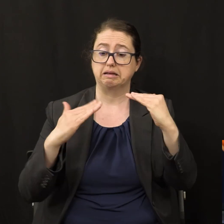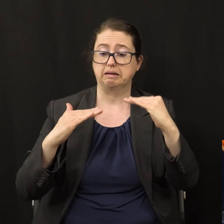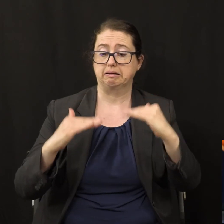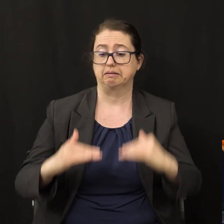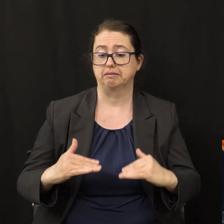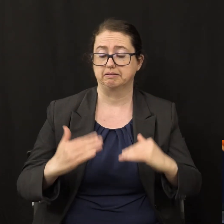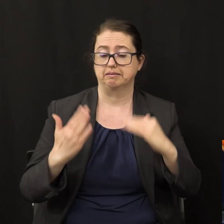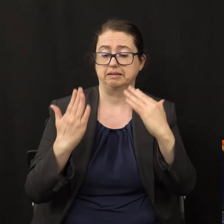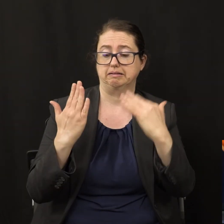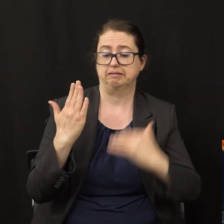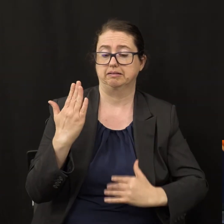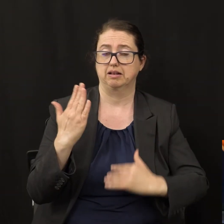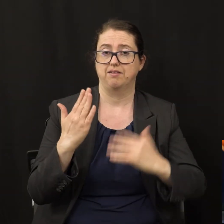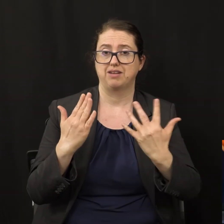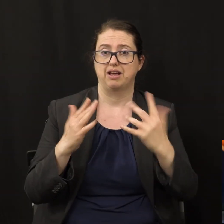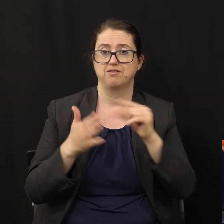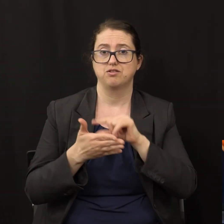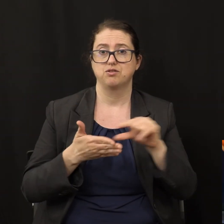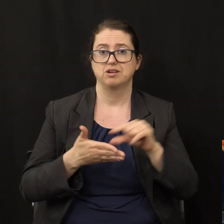it's a description of the 144,000